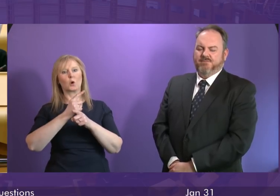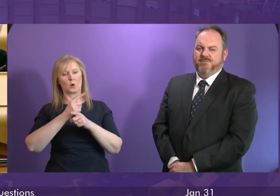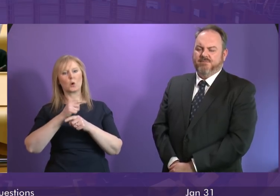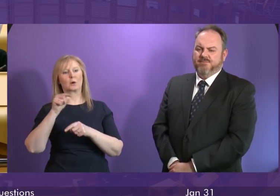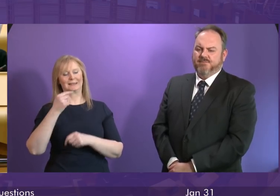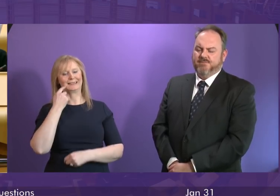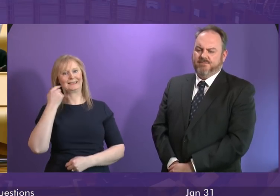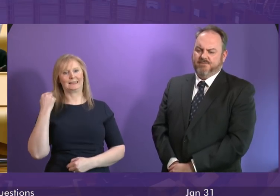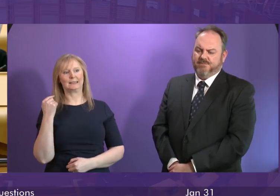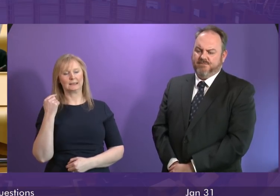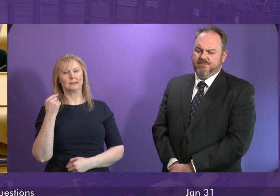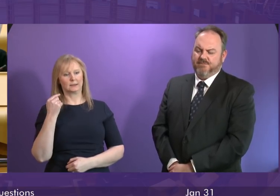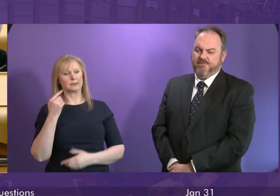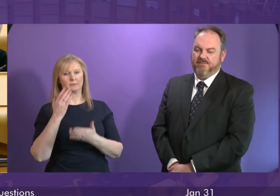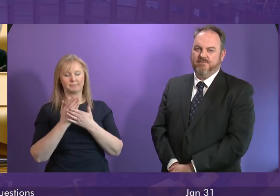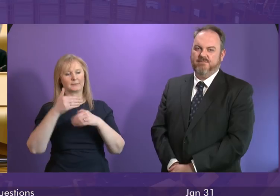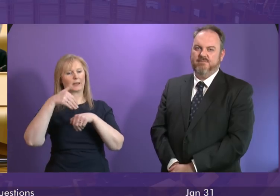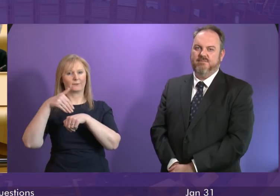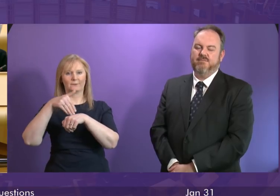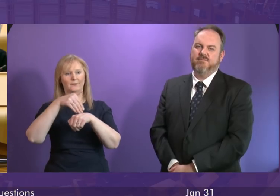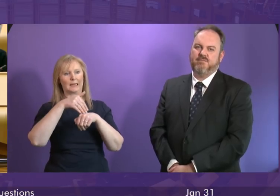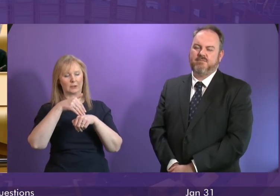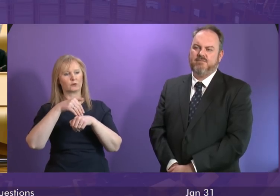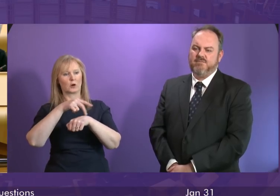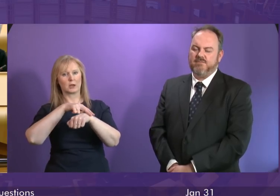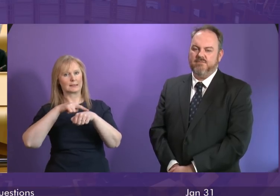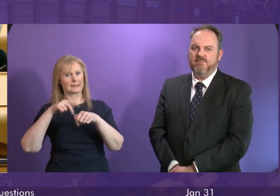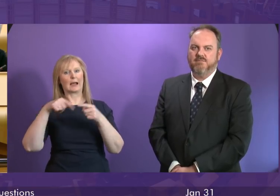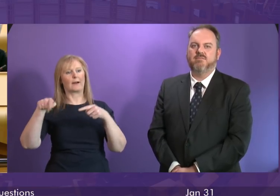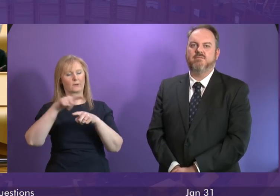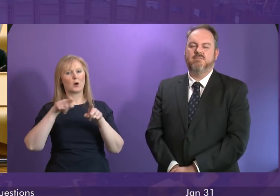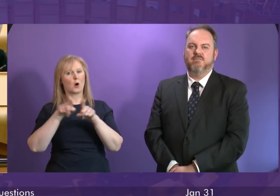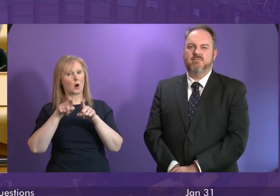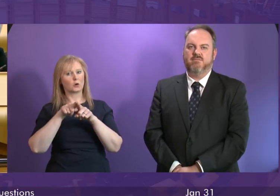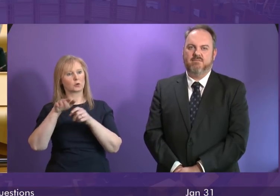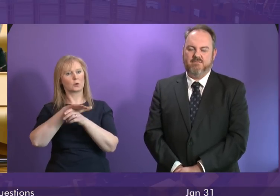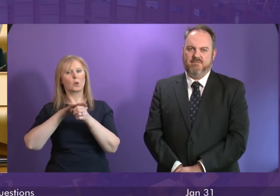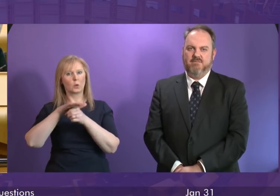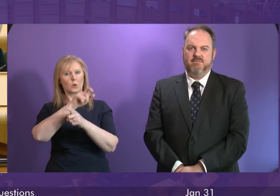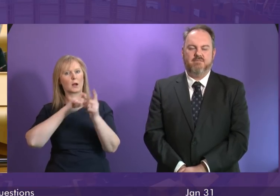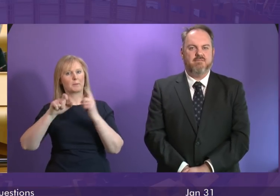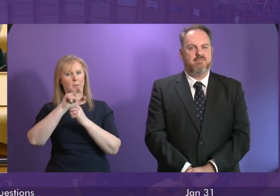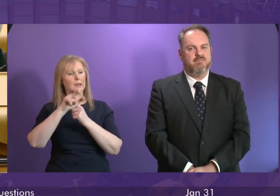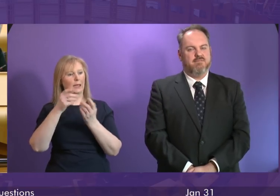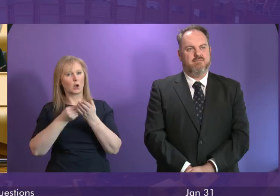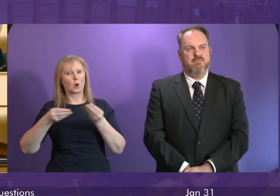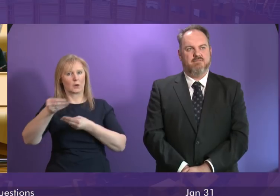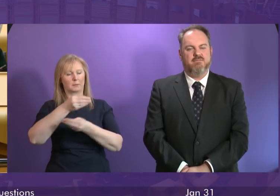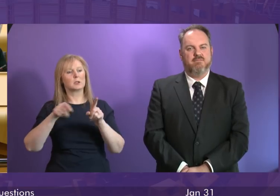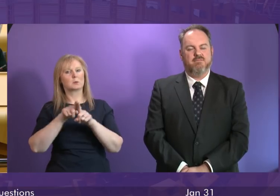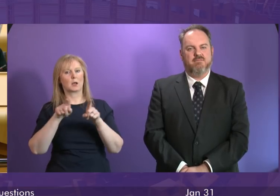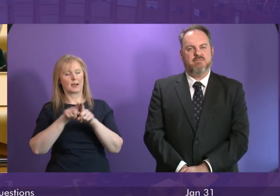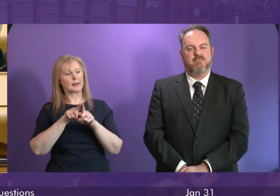yesterday and the impact this will have on the employees affected as well as on the local community and economy and the point